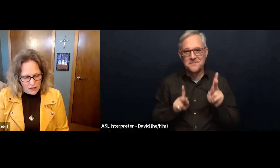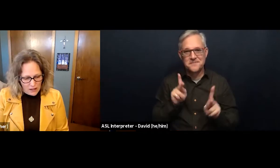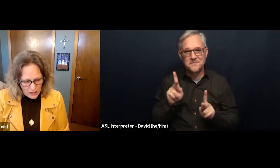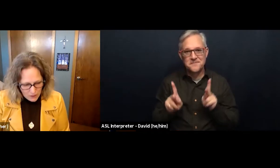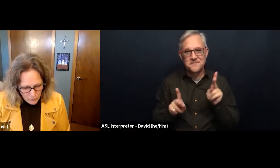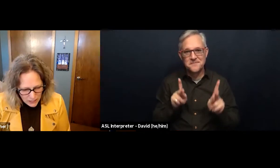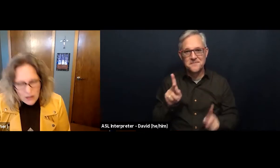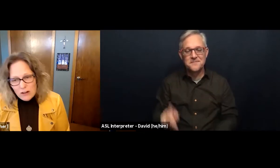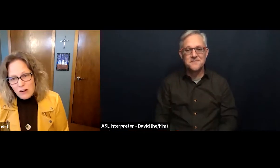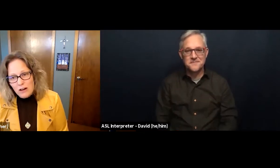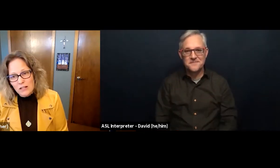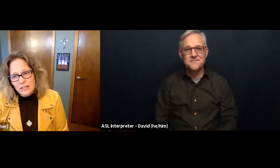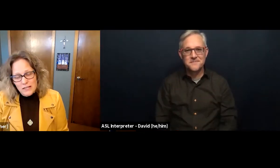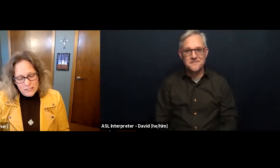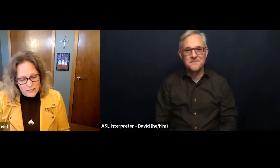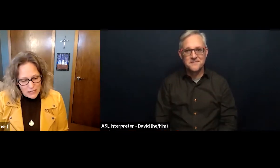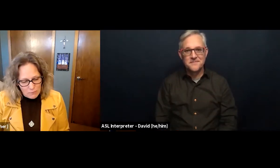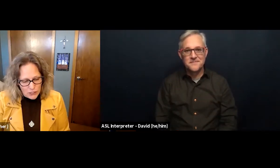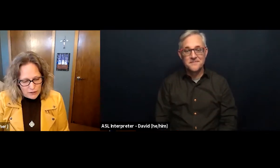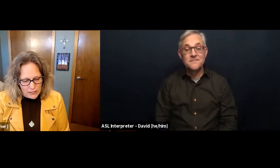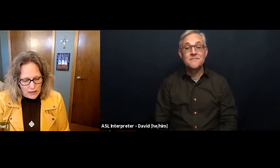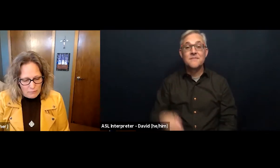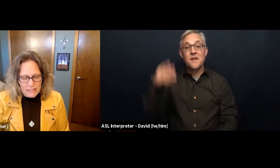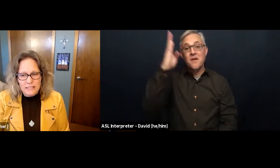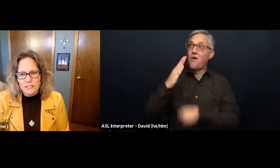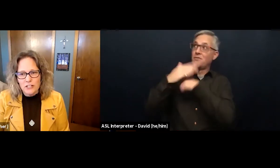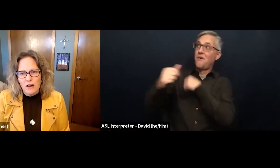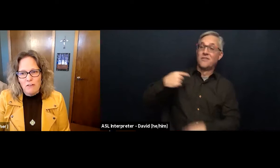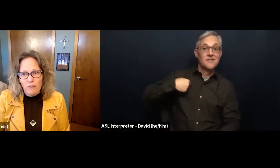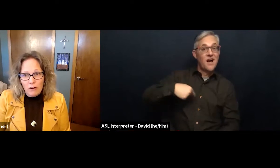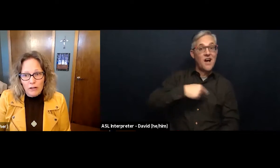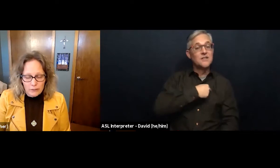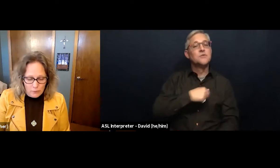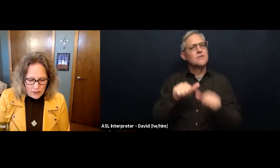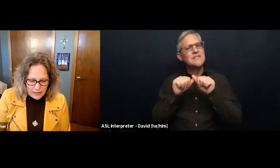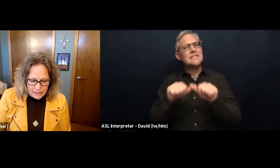We are called to keep sharing that message far and wide.